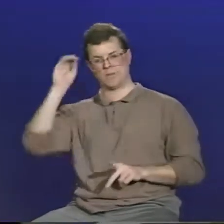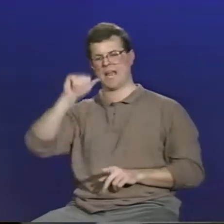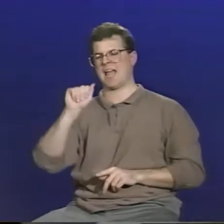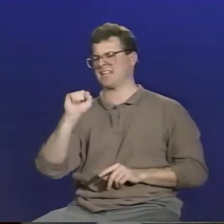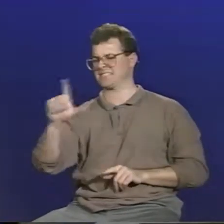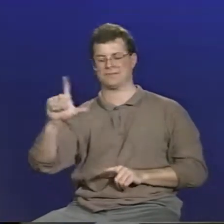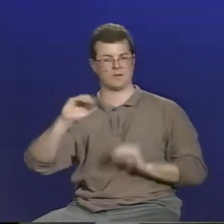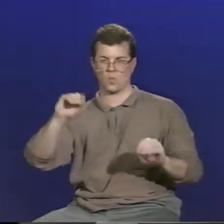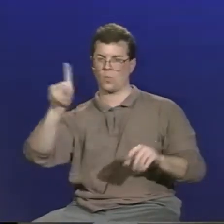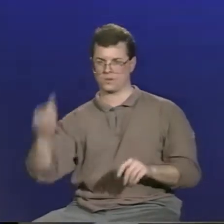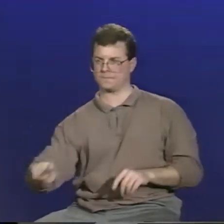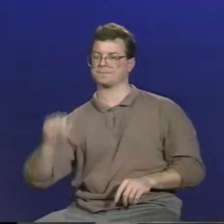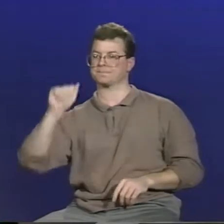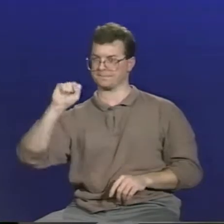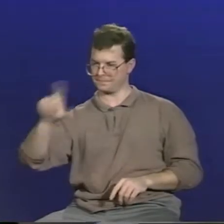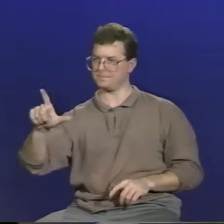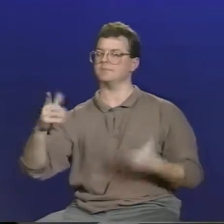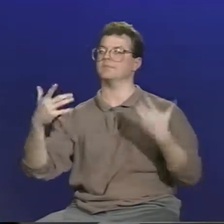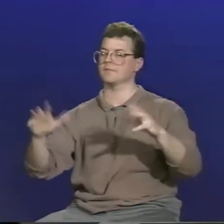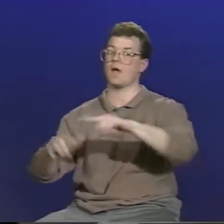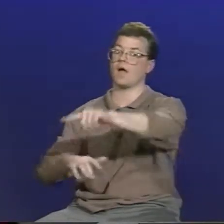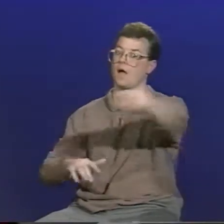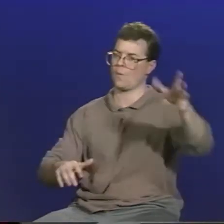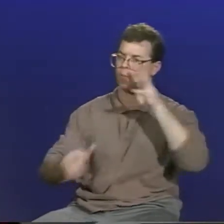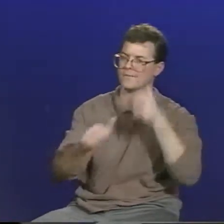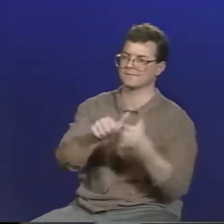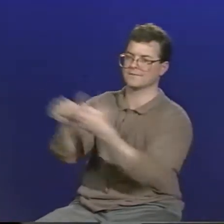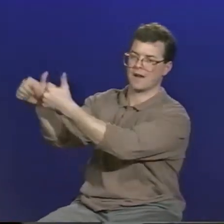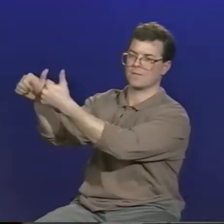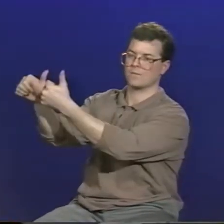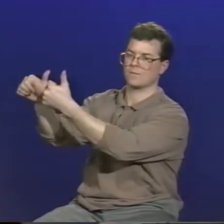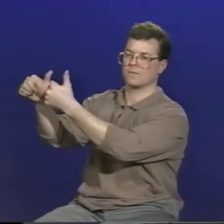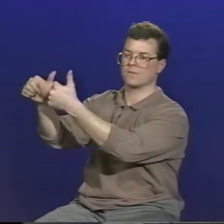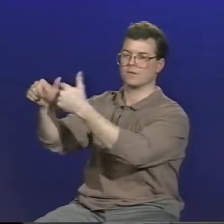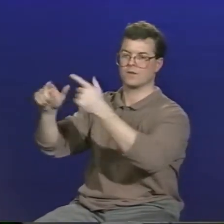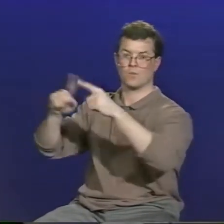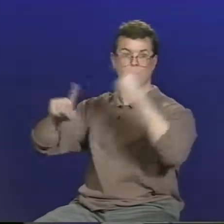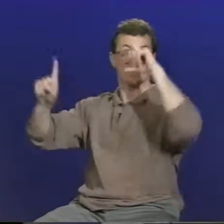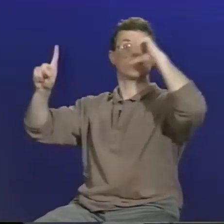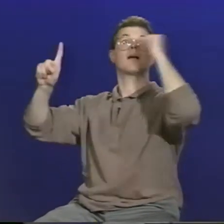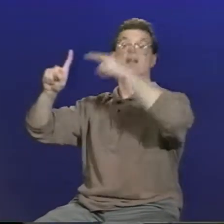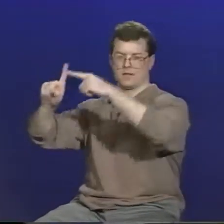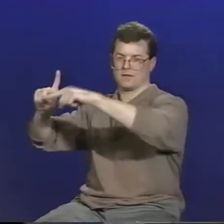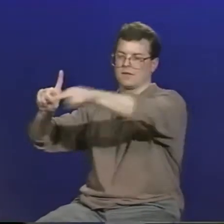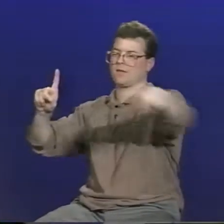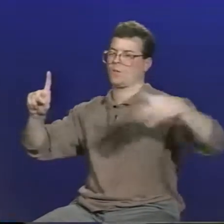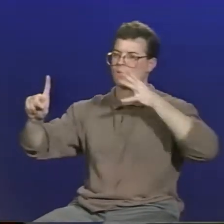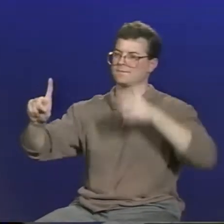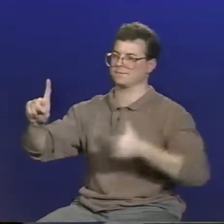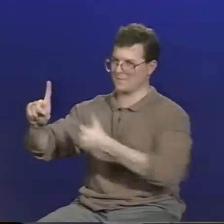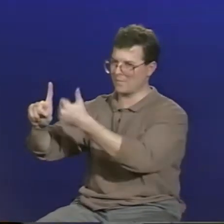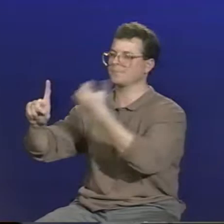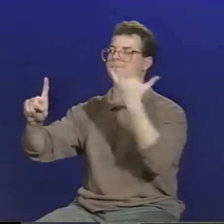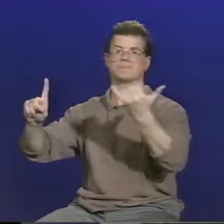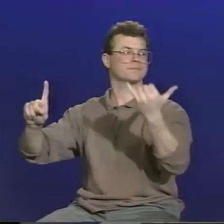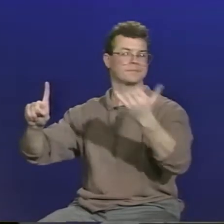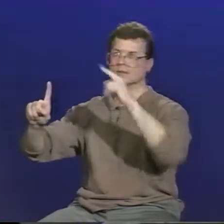say. And in my opinion, ASL is a key part of this philosophy. What Gallaudet does, he feels, the world will